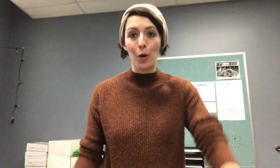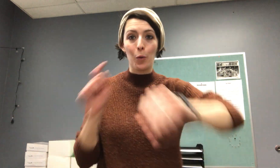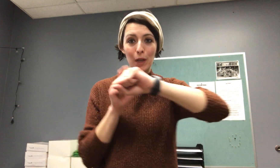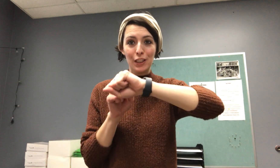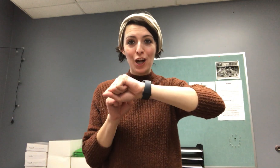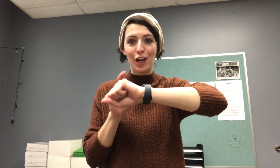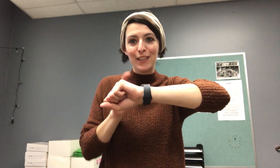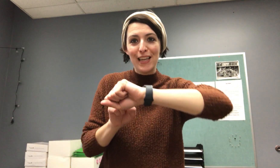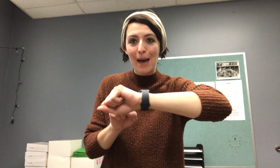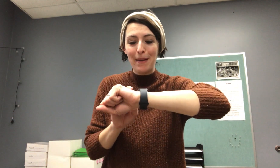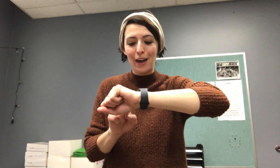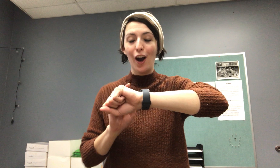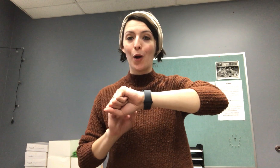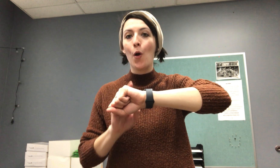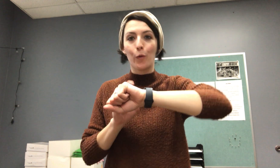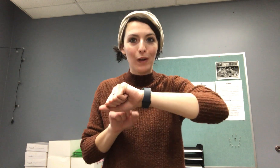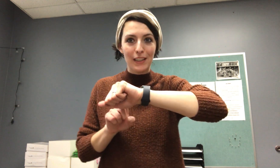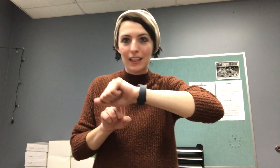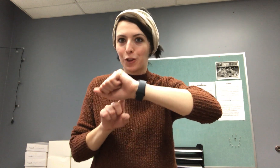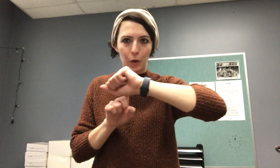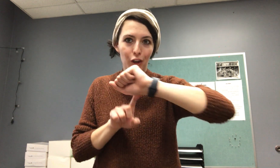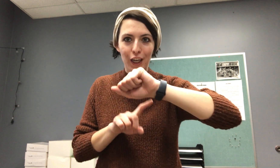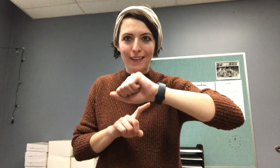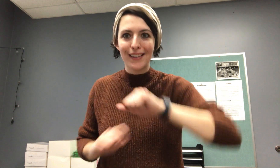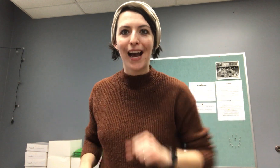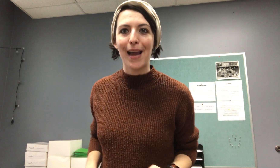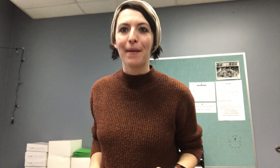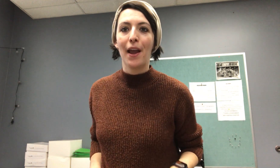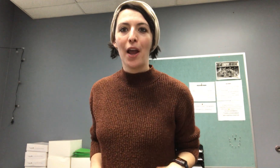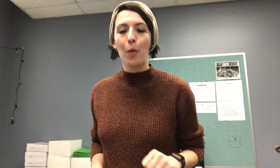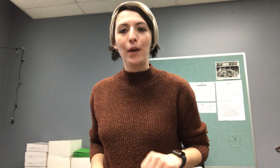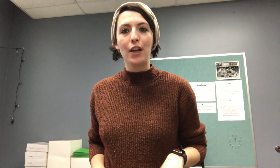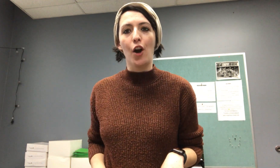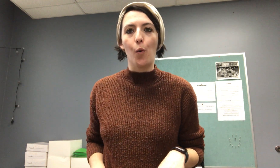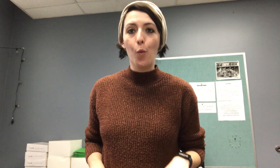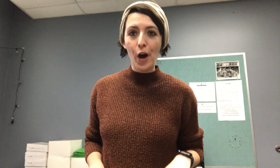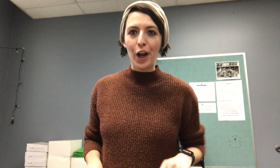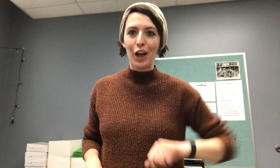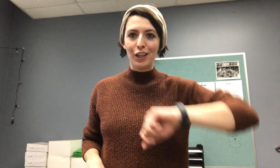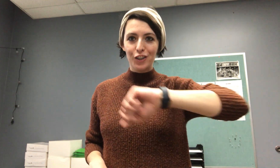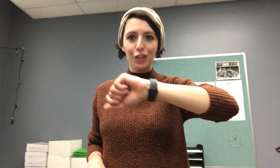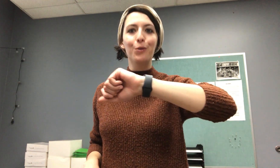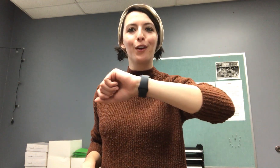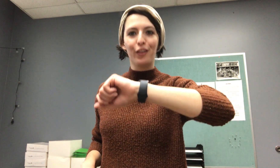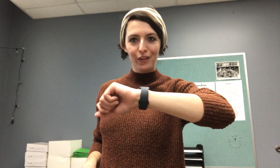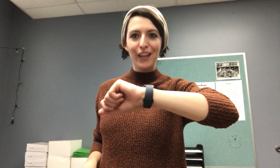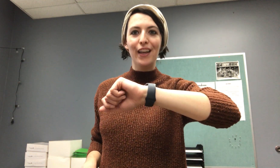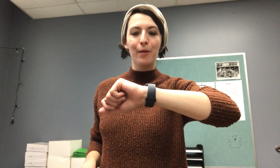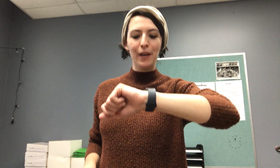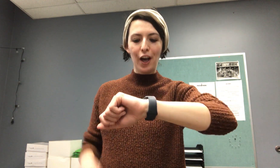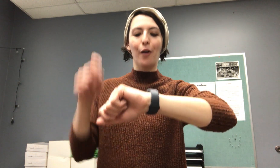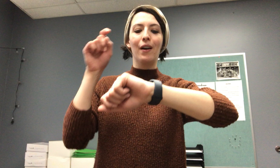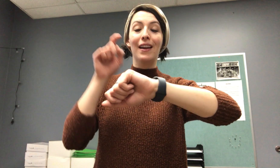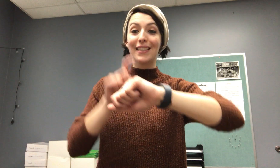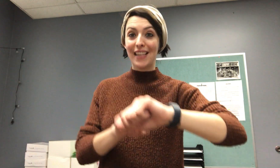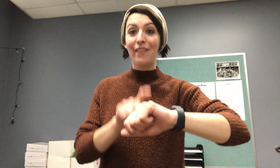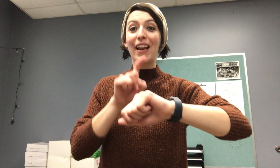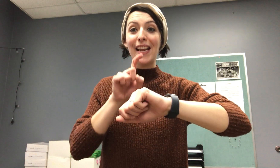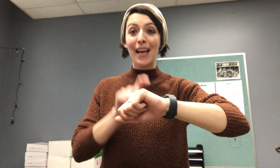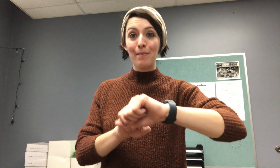we start tapping our wrists because we're looking at the time and we go one, two, three, here we go. 7 a.m.